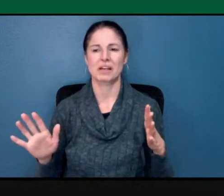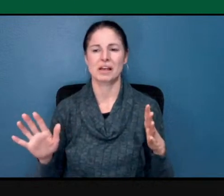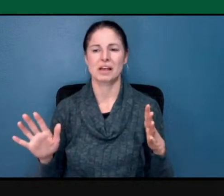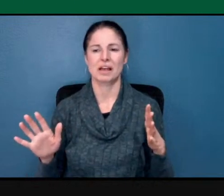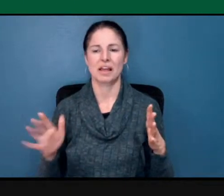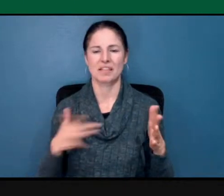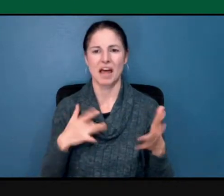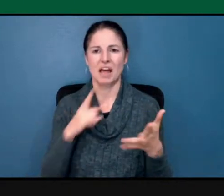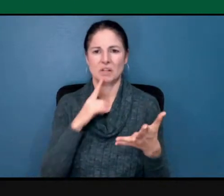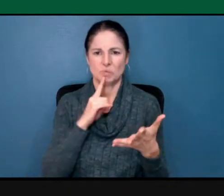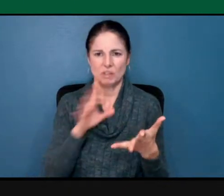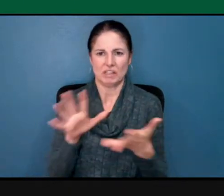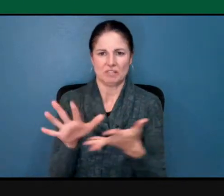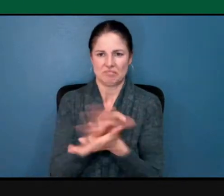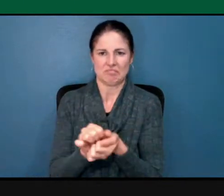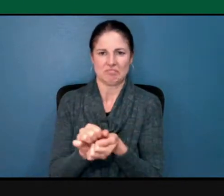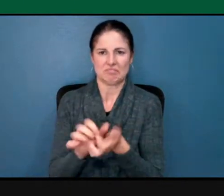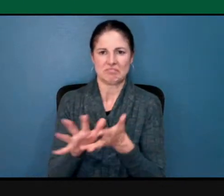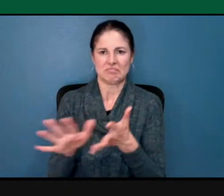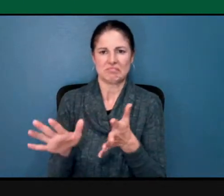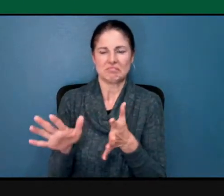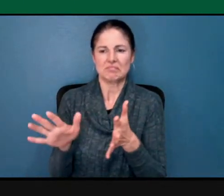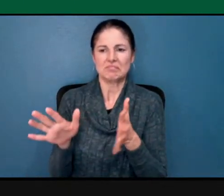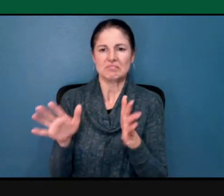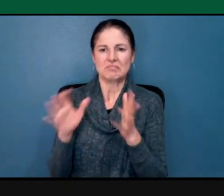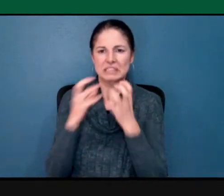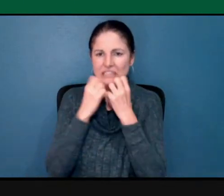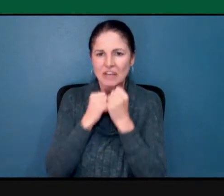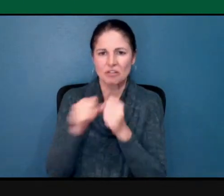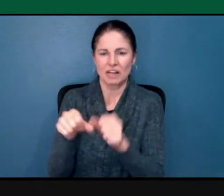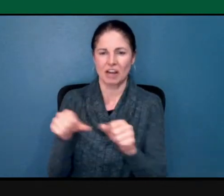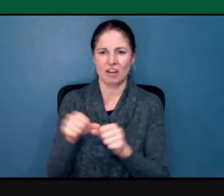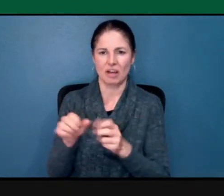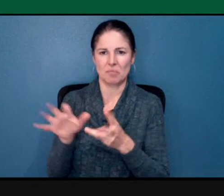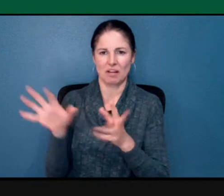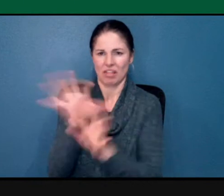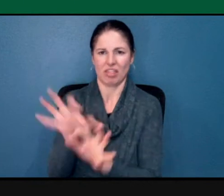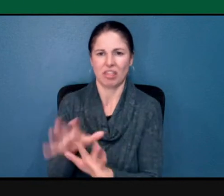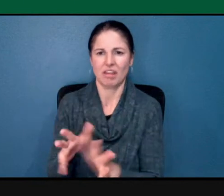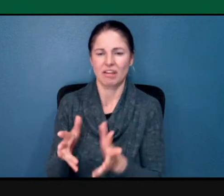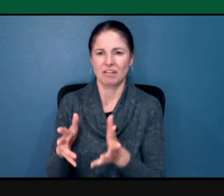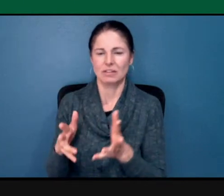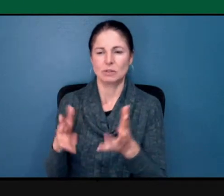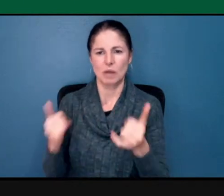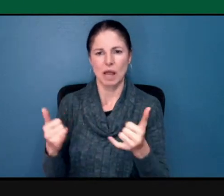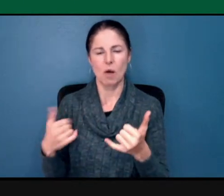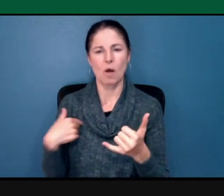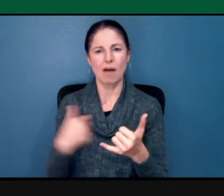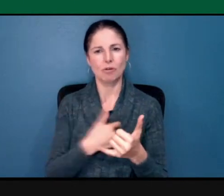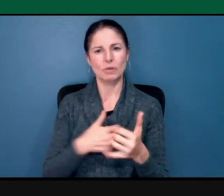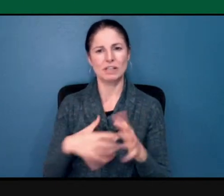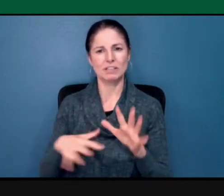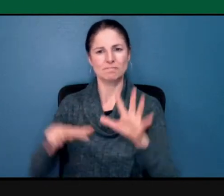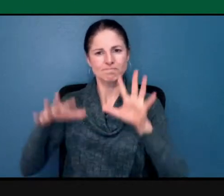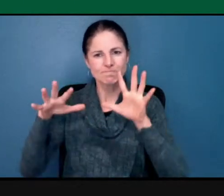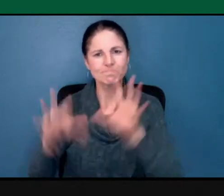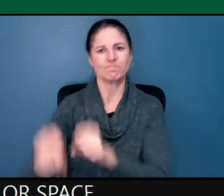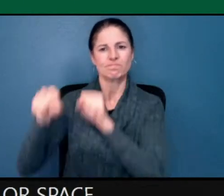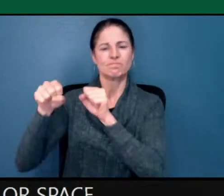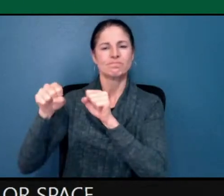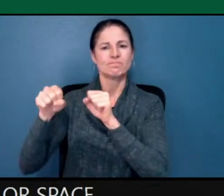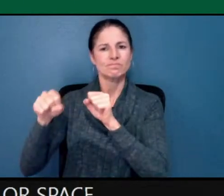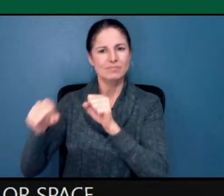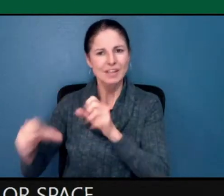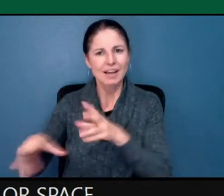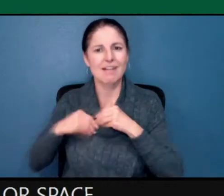I'm wondering how, the question is how do we reclaim our space, right, from this hatred, from this vitriol.